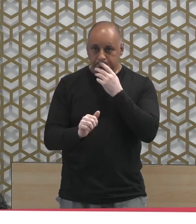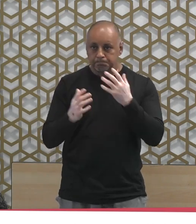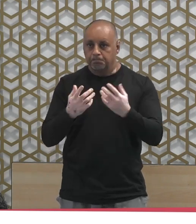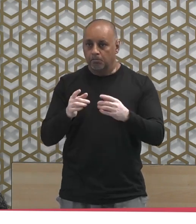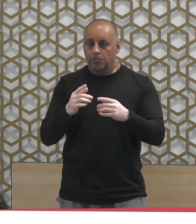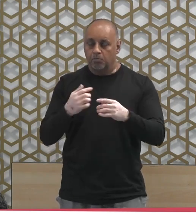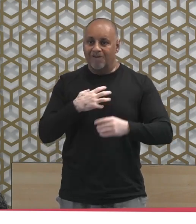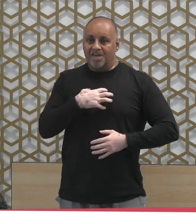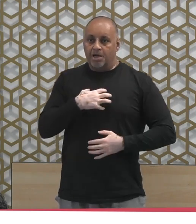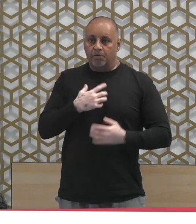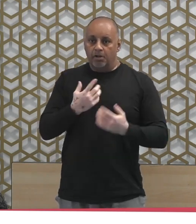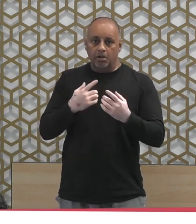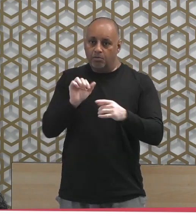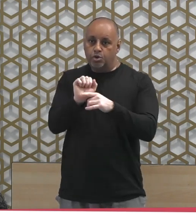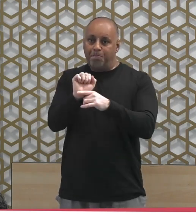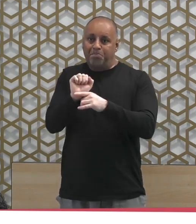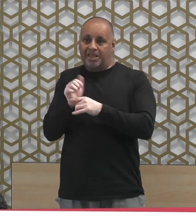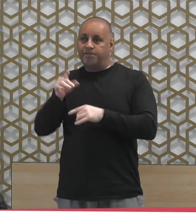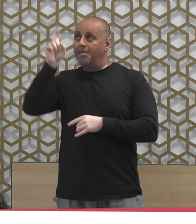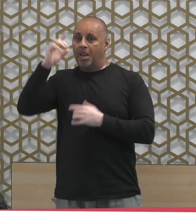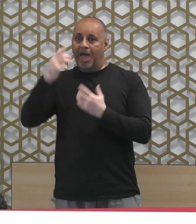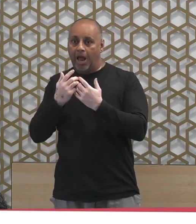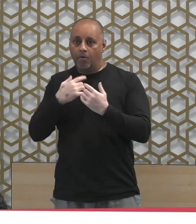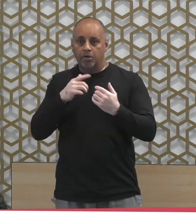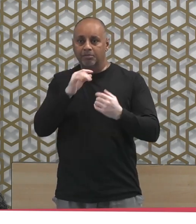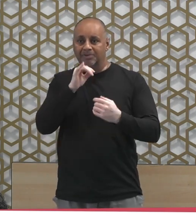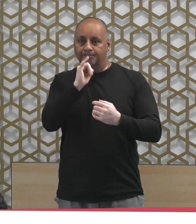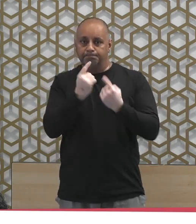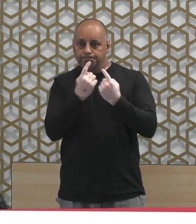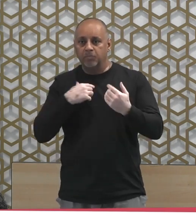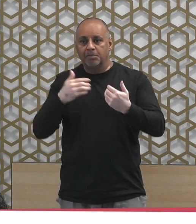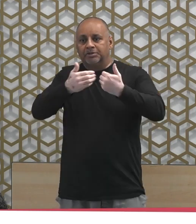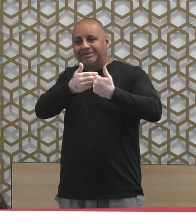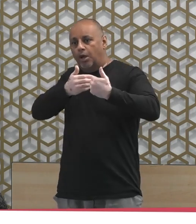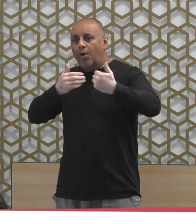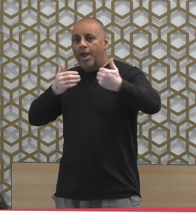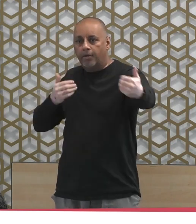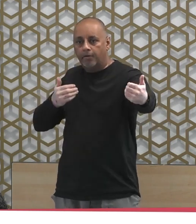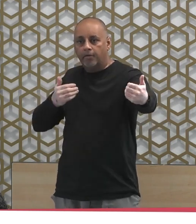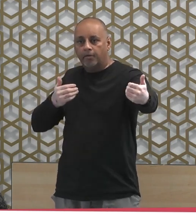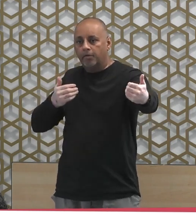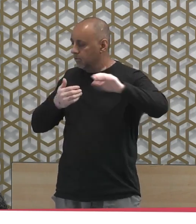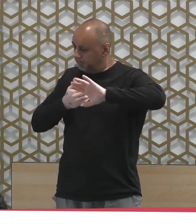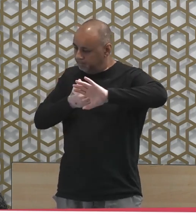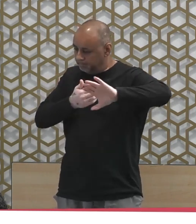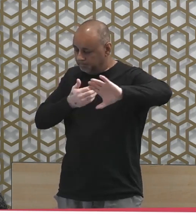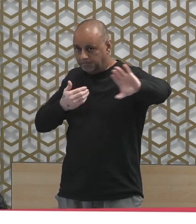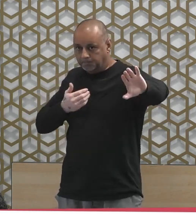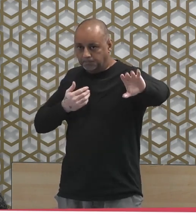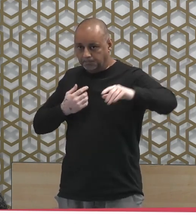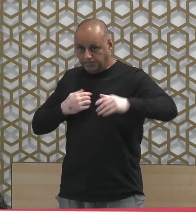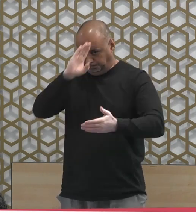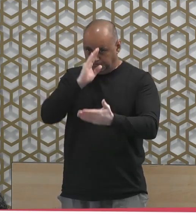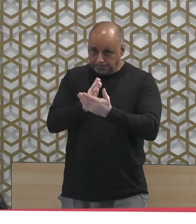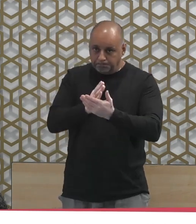themselves, they will stay away from those doubtful matters. You protect your deen and your ird. You protect your